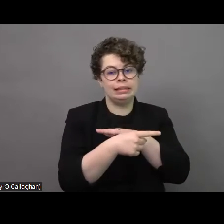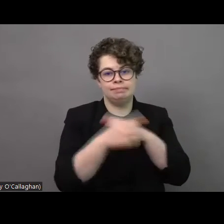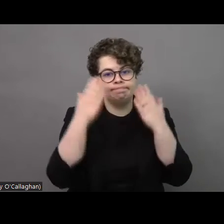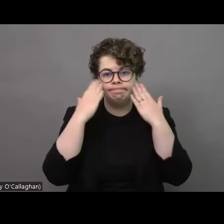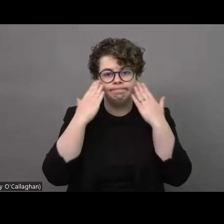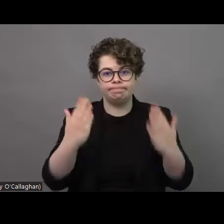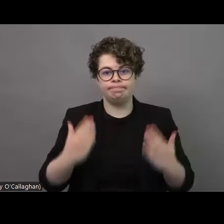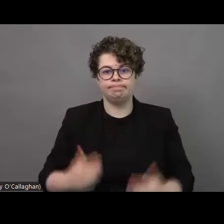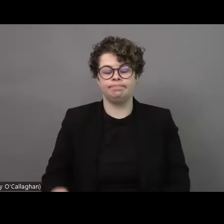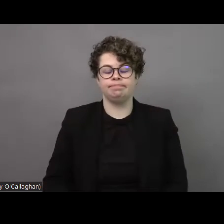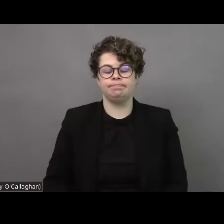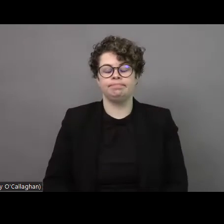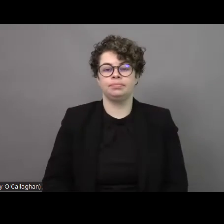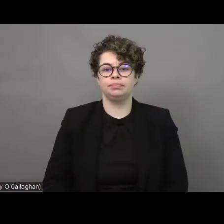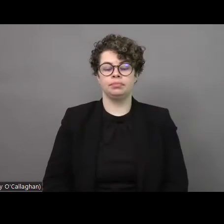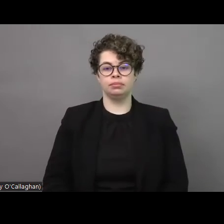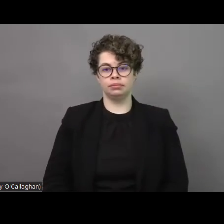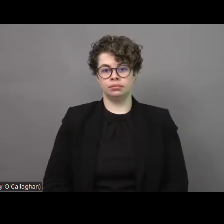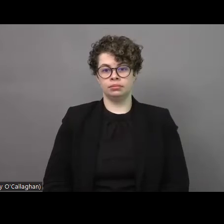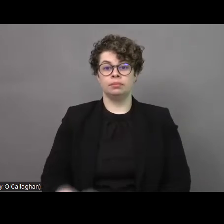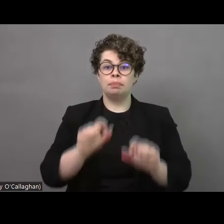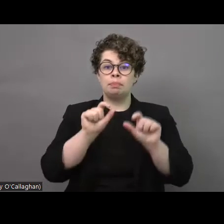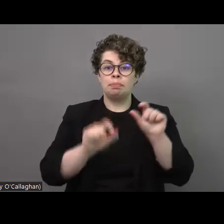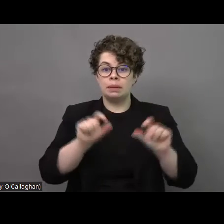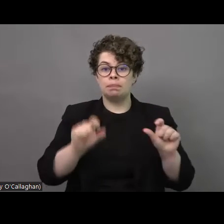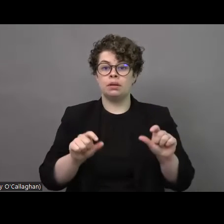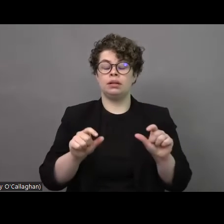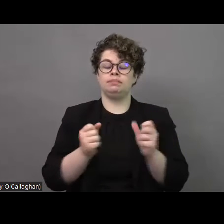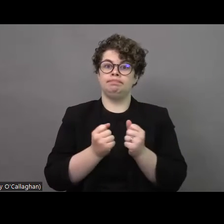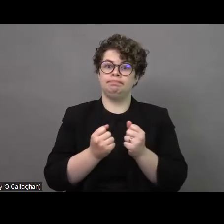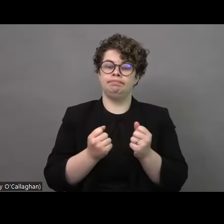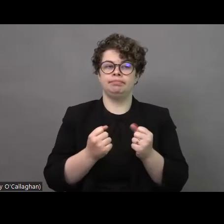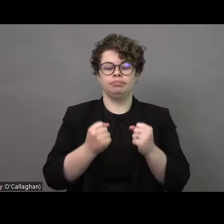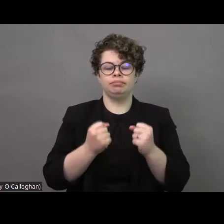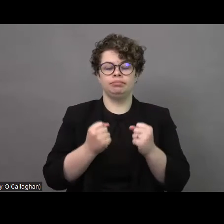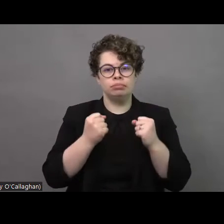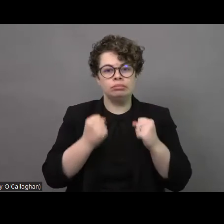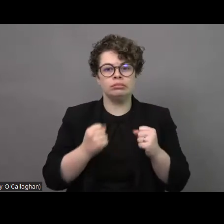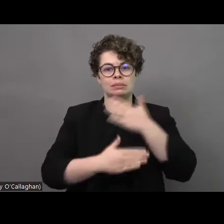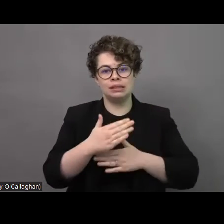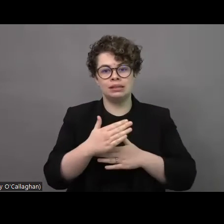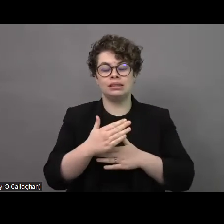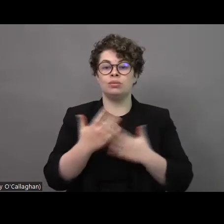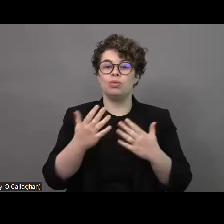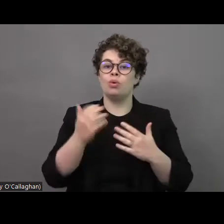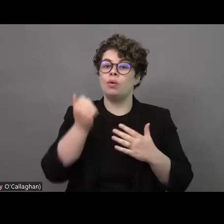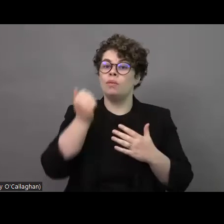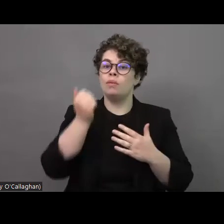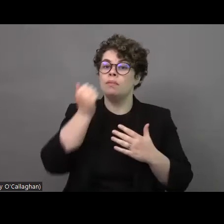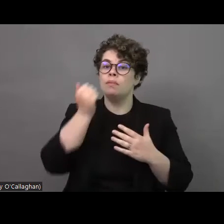and those whose parents are old and weak do not